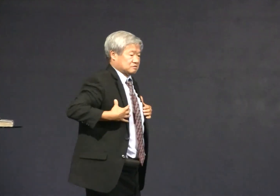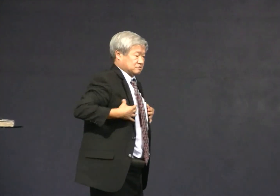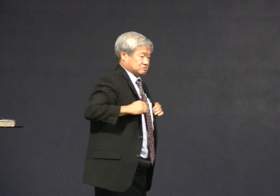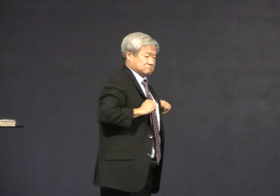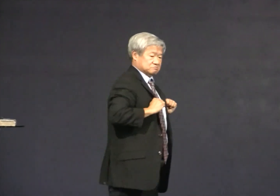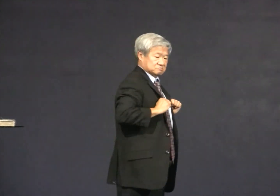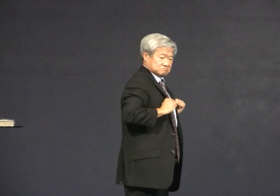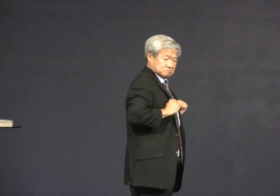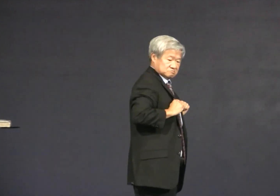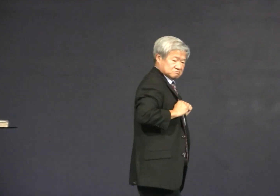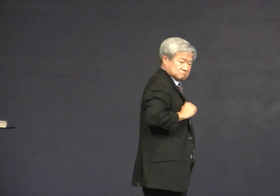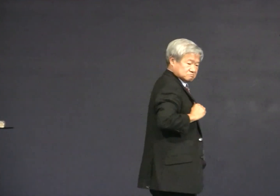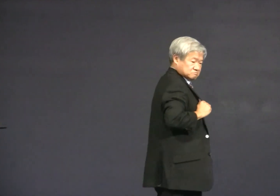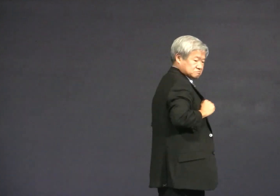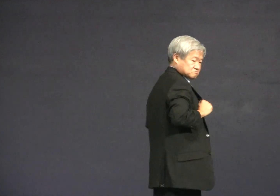And they put on a mask.